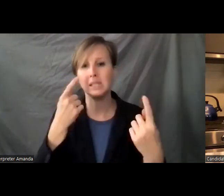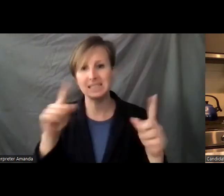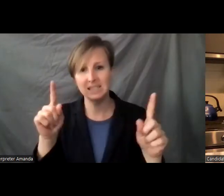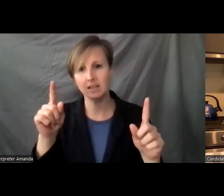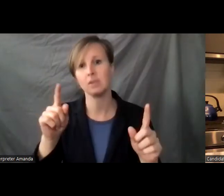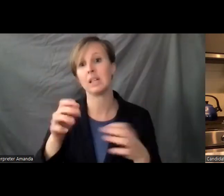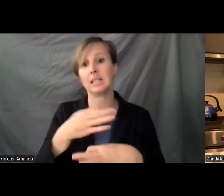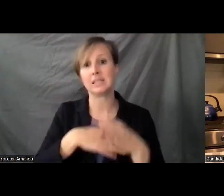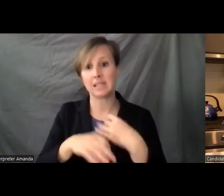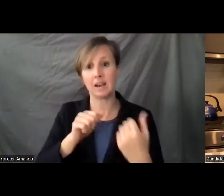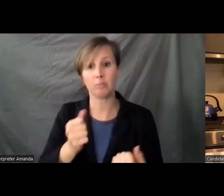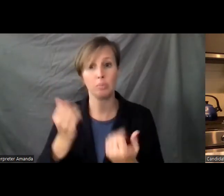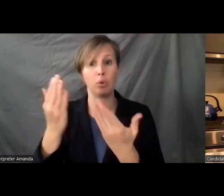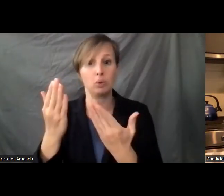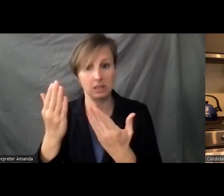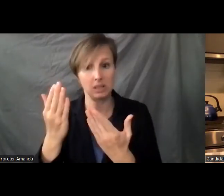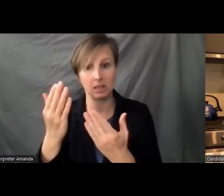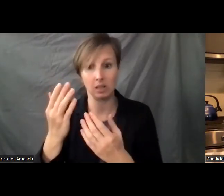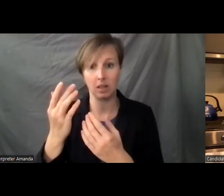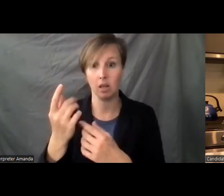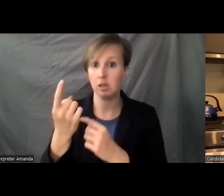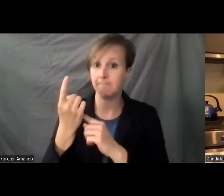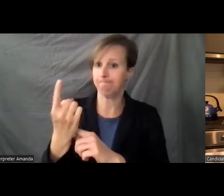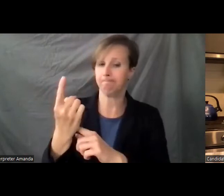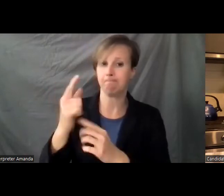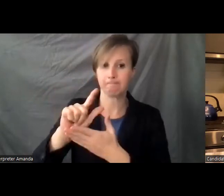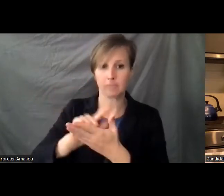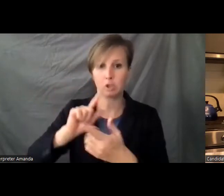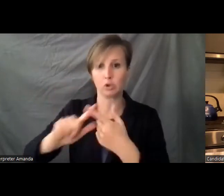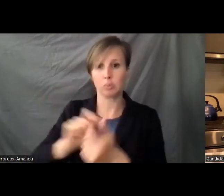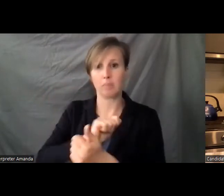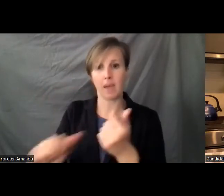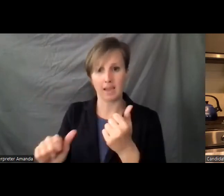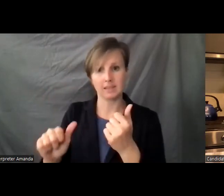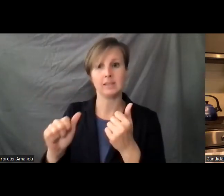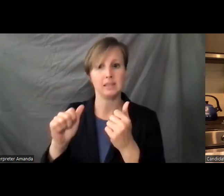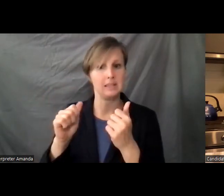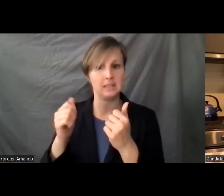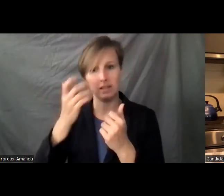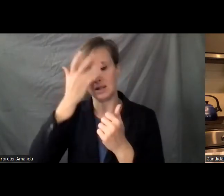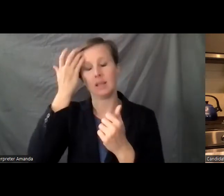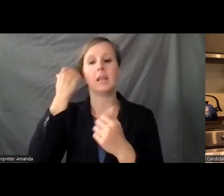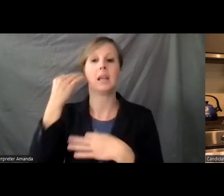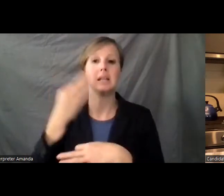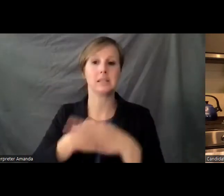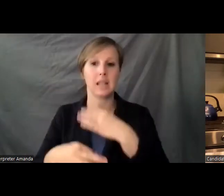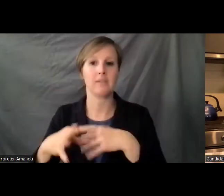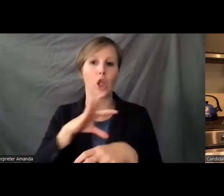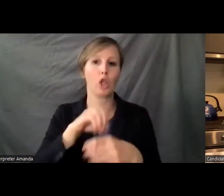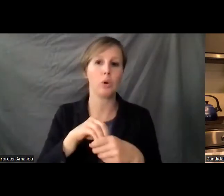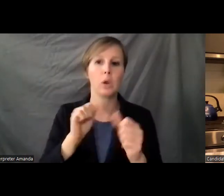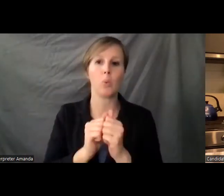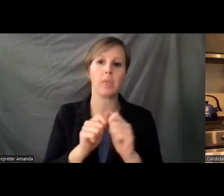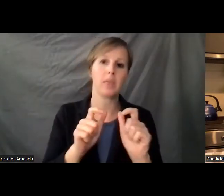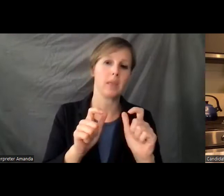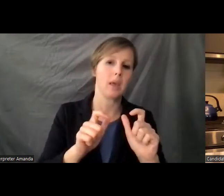instead of proposing standalone legislation to pass this in a bipartisan manner versus including it in a bigger